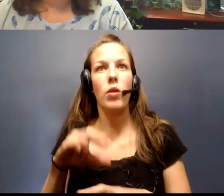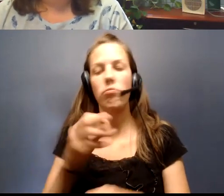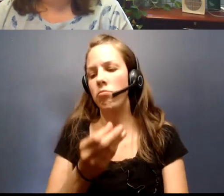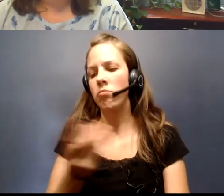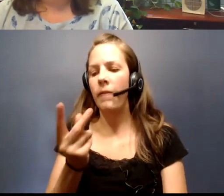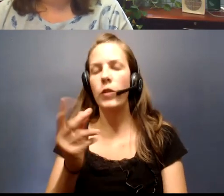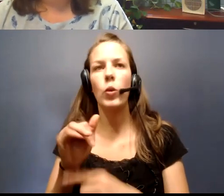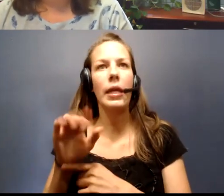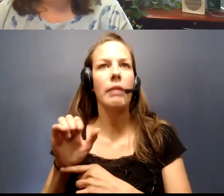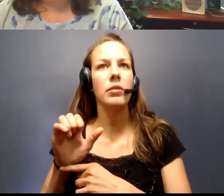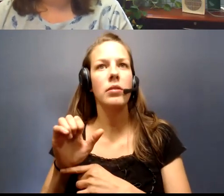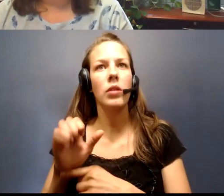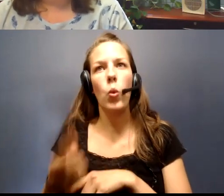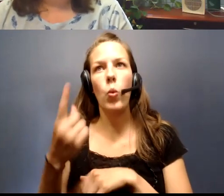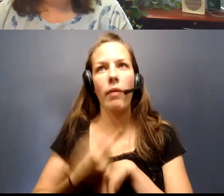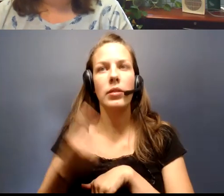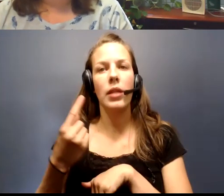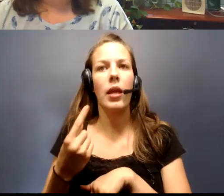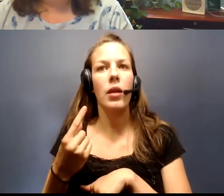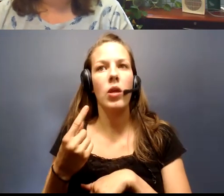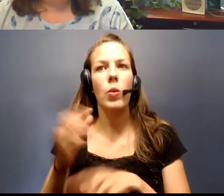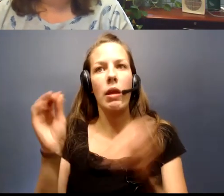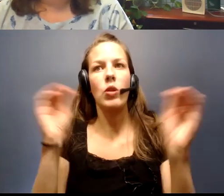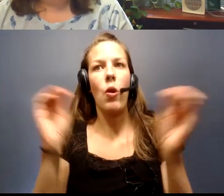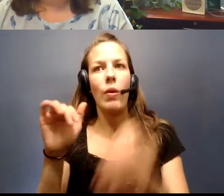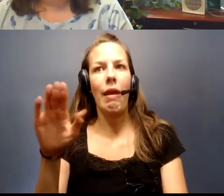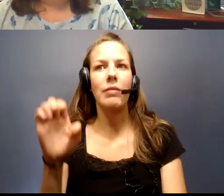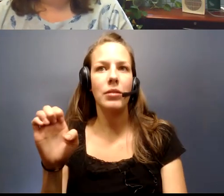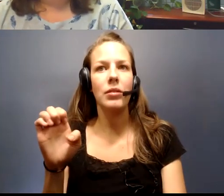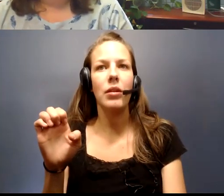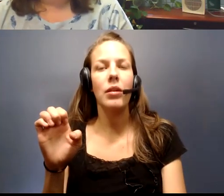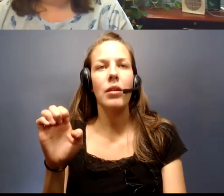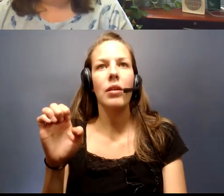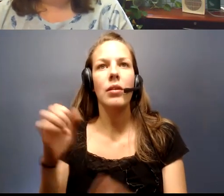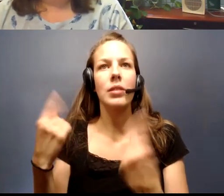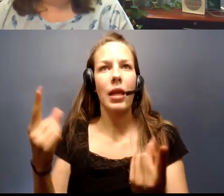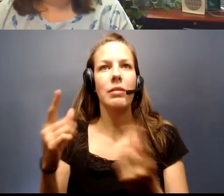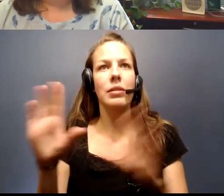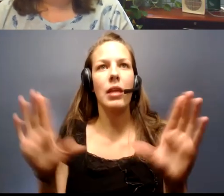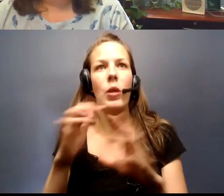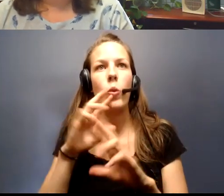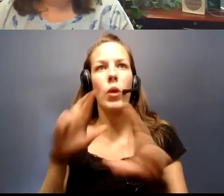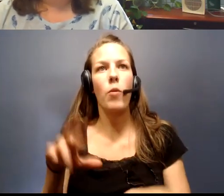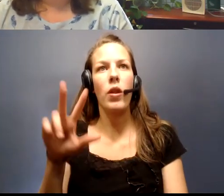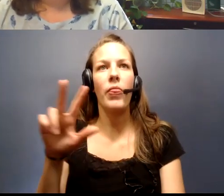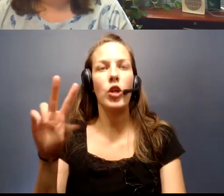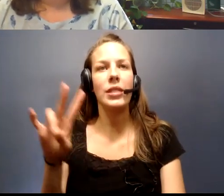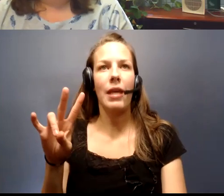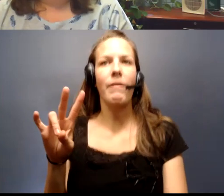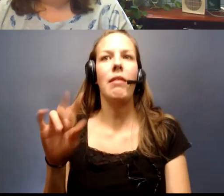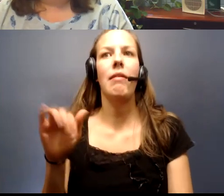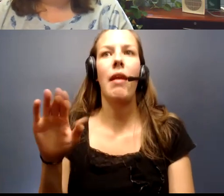of cases, and there was even one day that we had no cases. Since Sunday, we have reported 37 cases,